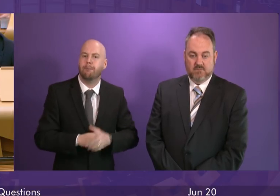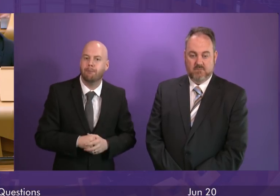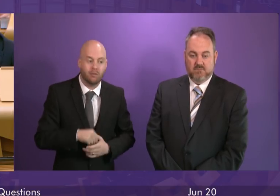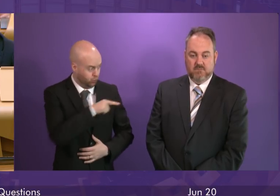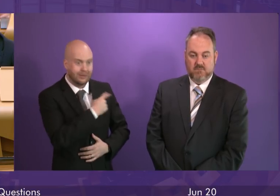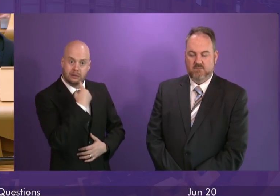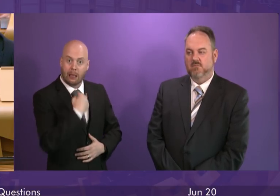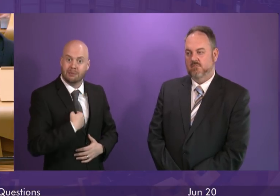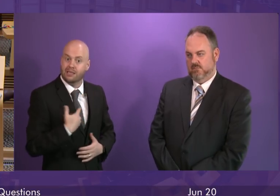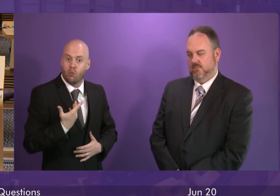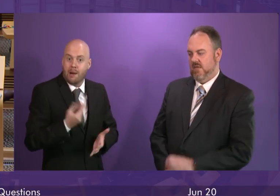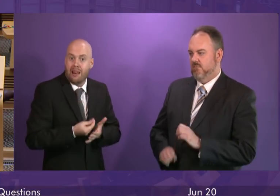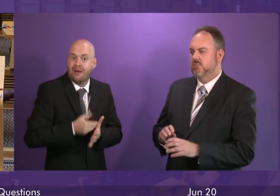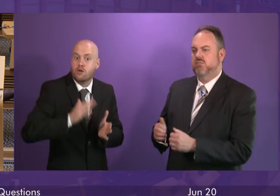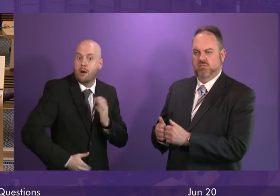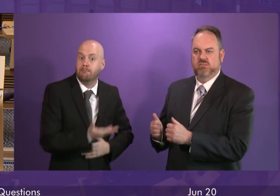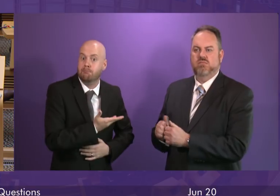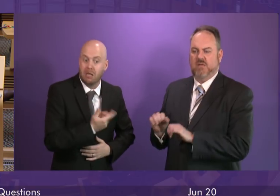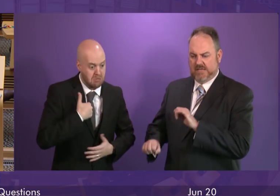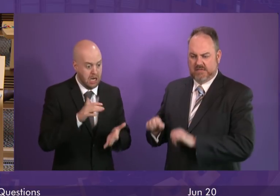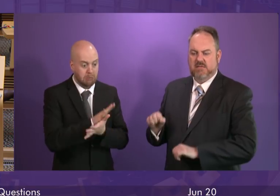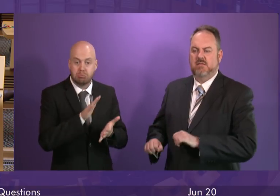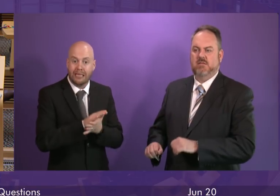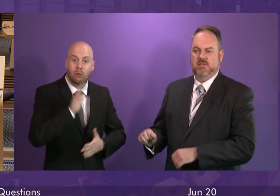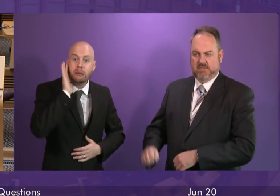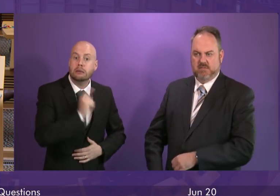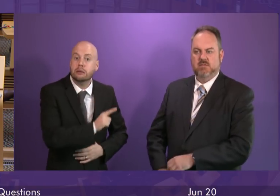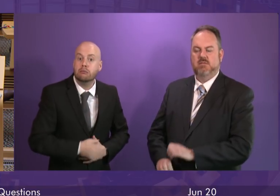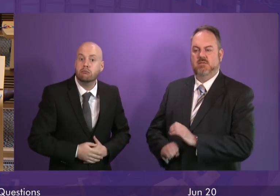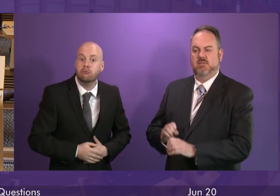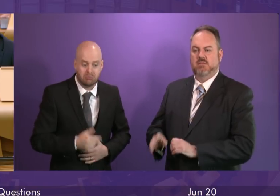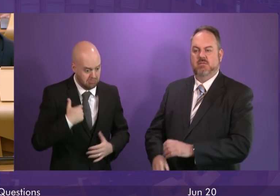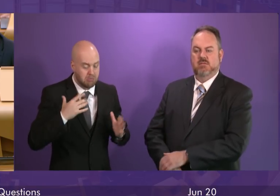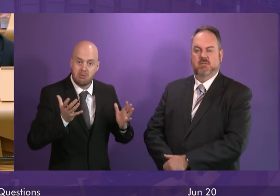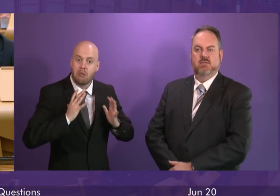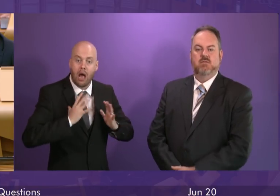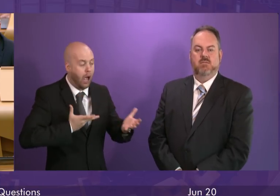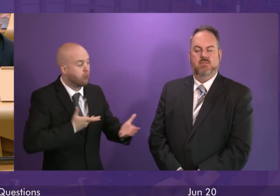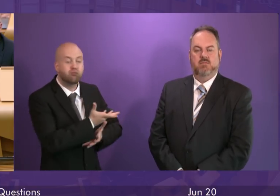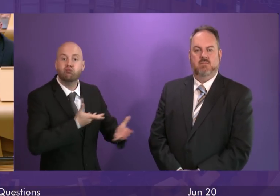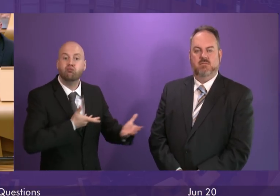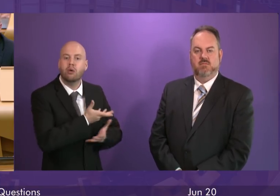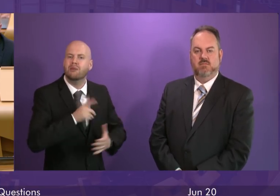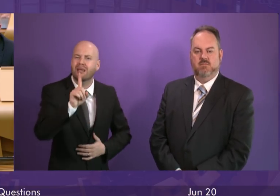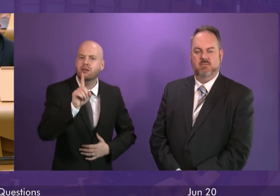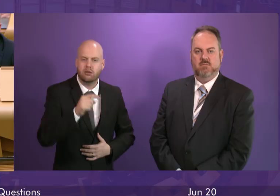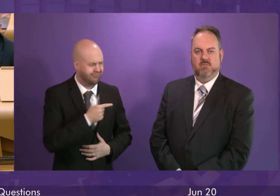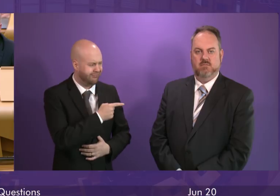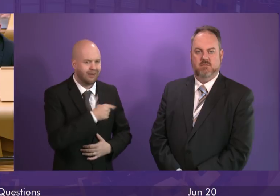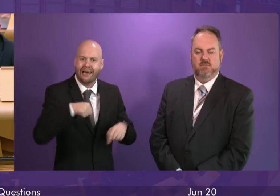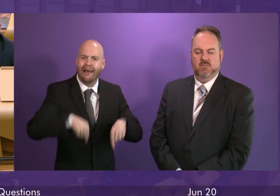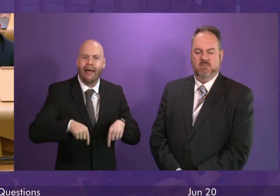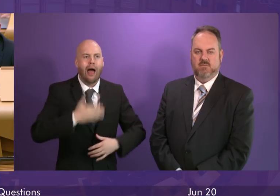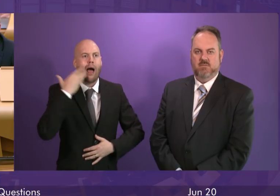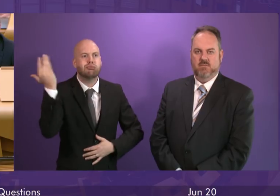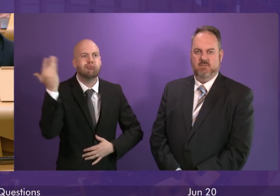allocated Scottish budget, I will listen to that and I am prepared to have that discussion. But we never hear that from Richard Leonard